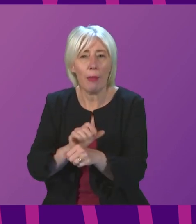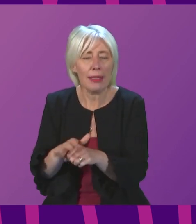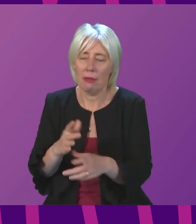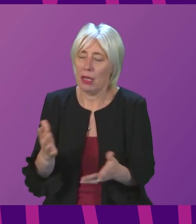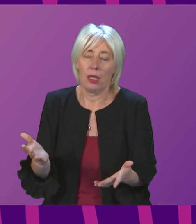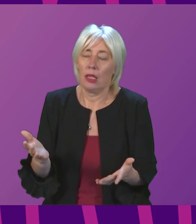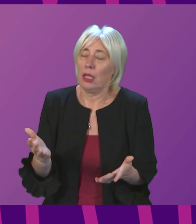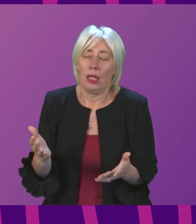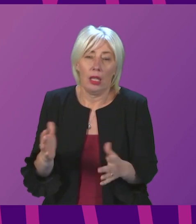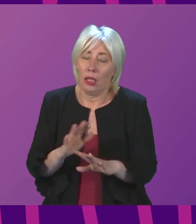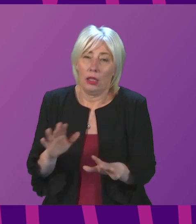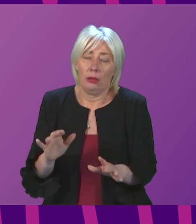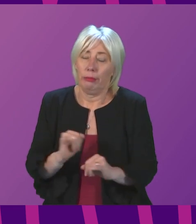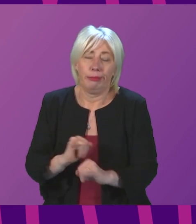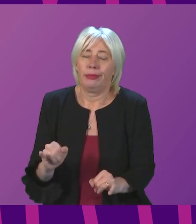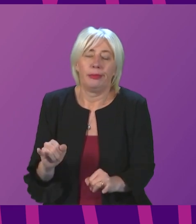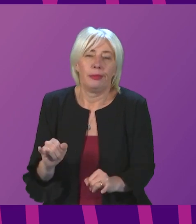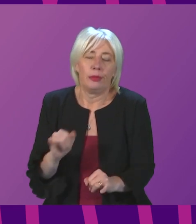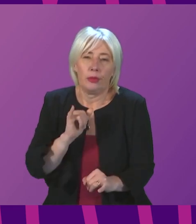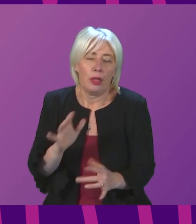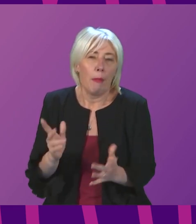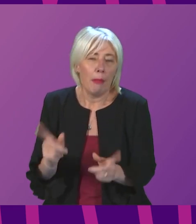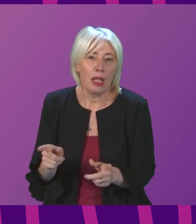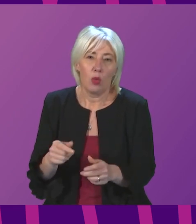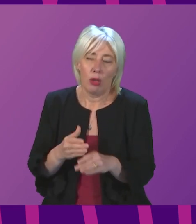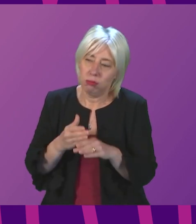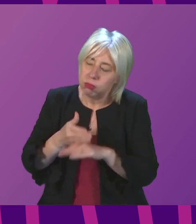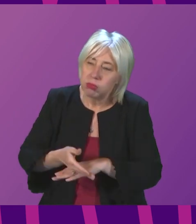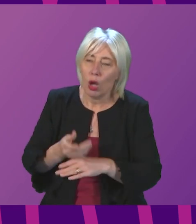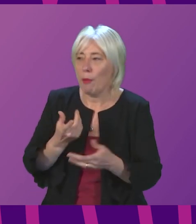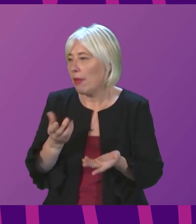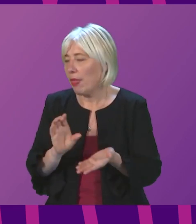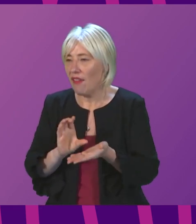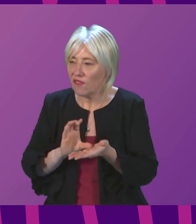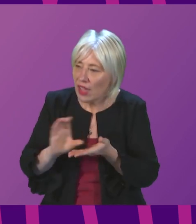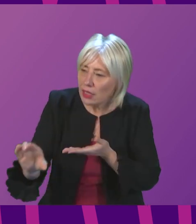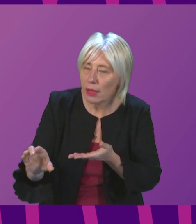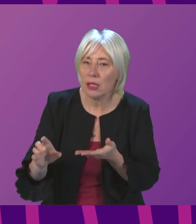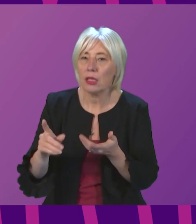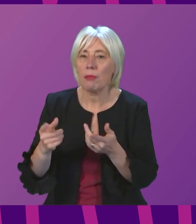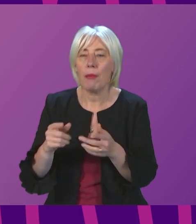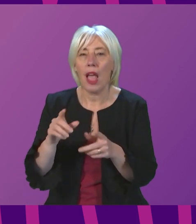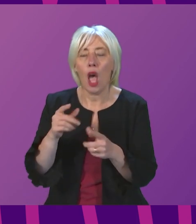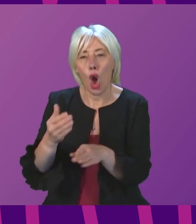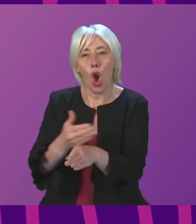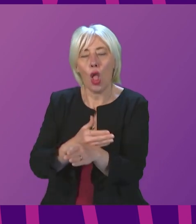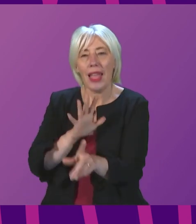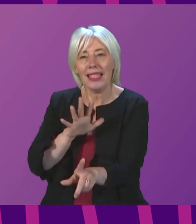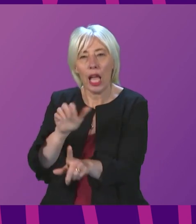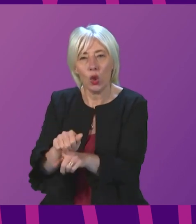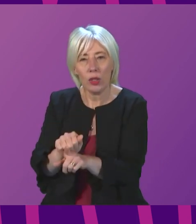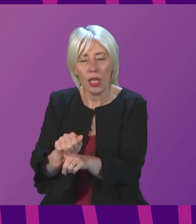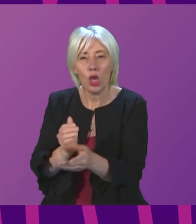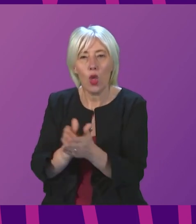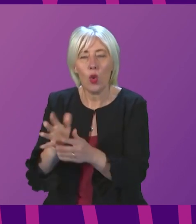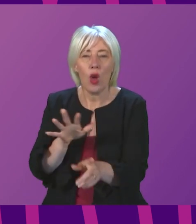that is obviously tragic. We are working through investments, through investments particularly into early diagnosis, through the